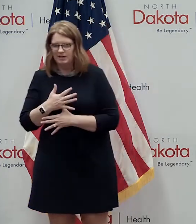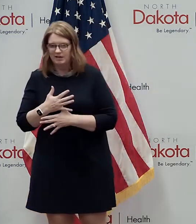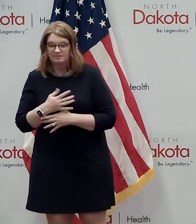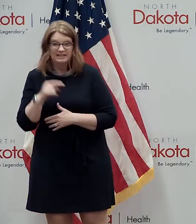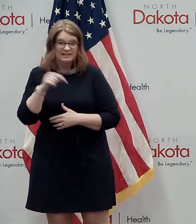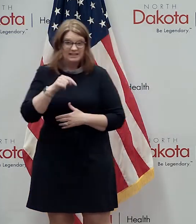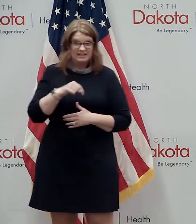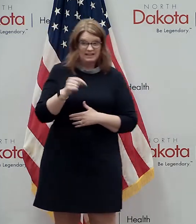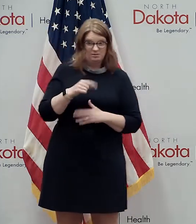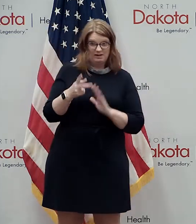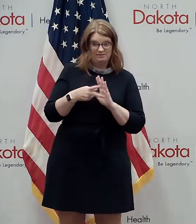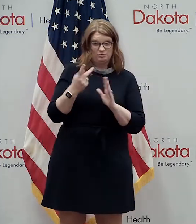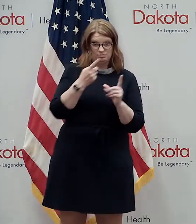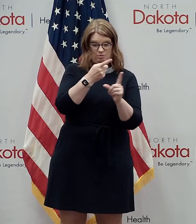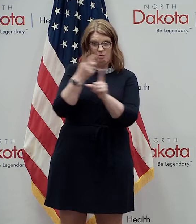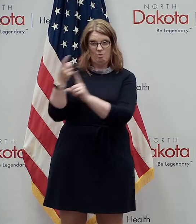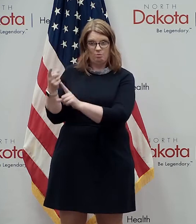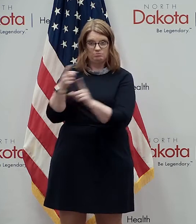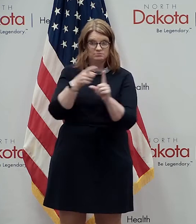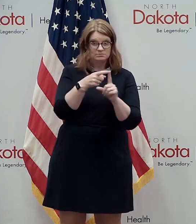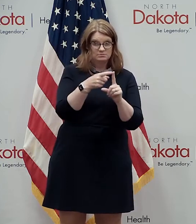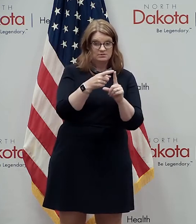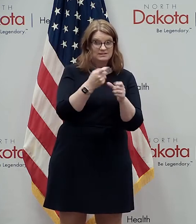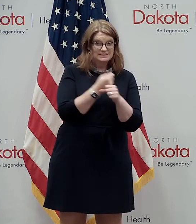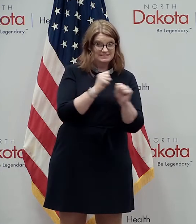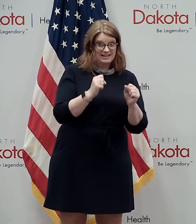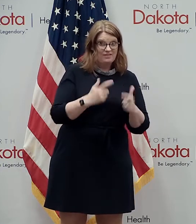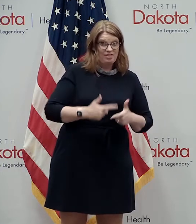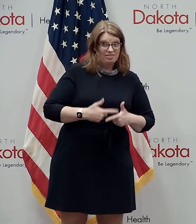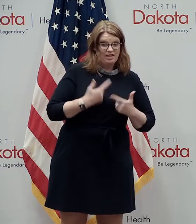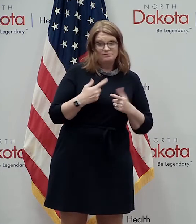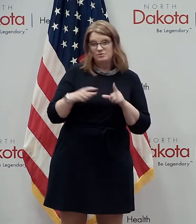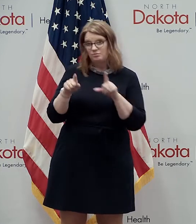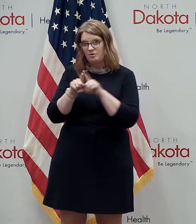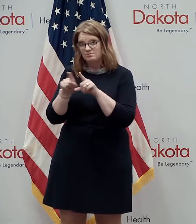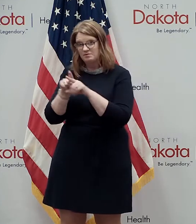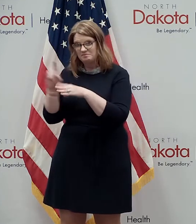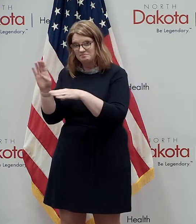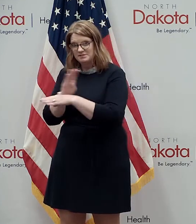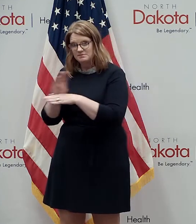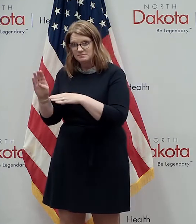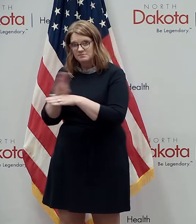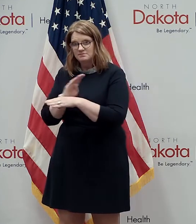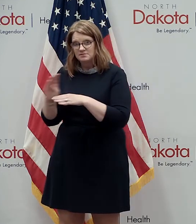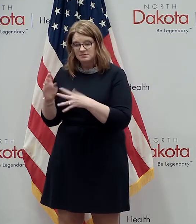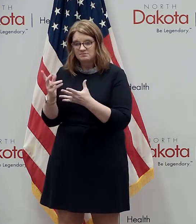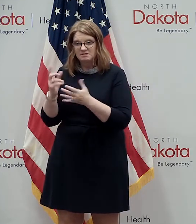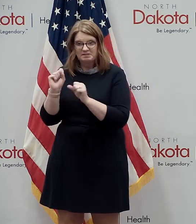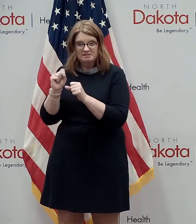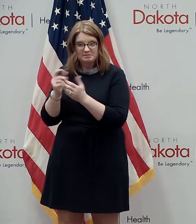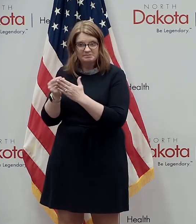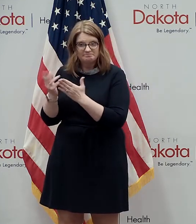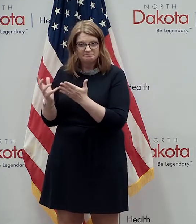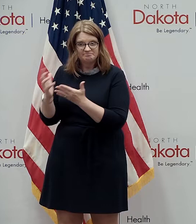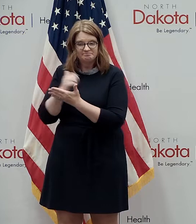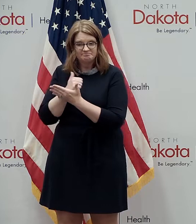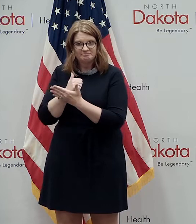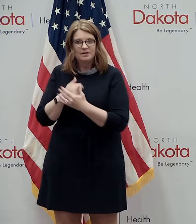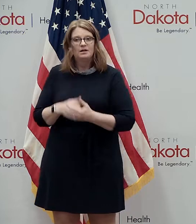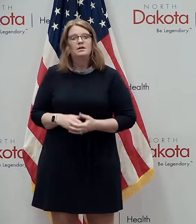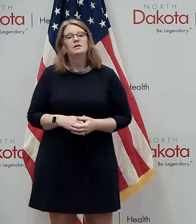mission which is to save lives and livelihoods and truly as we enter this